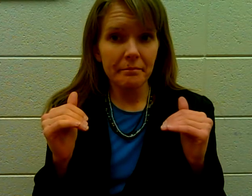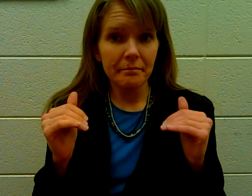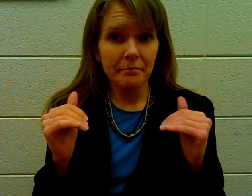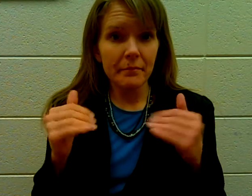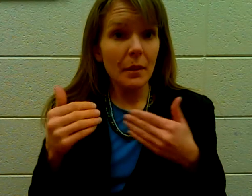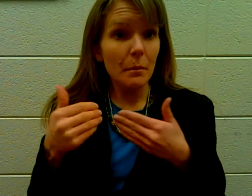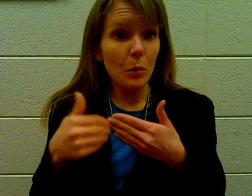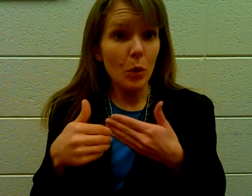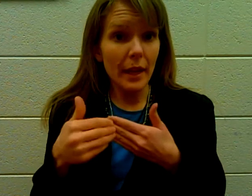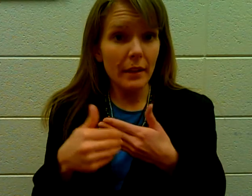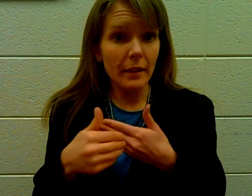Bread.